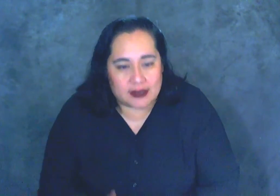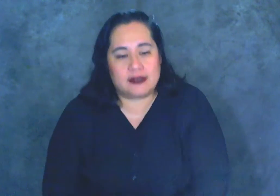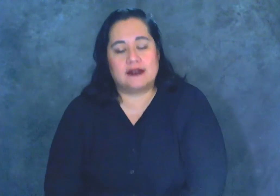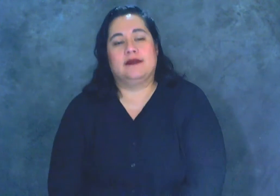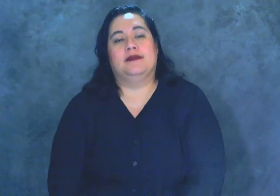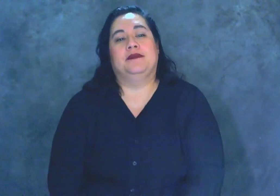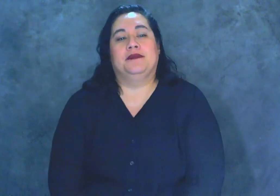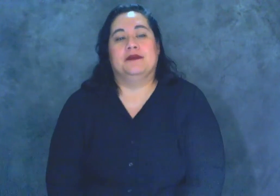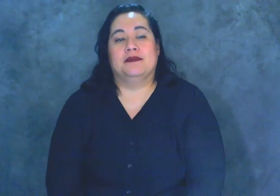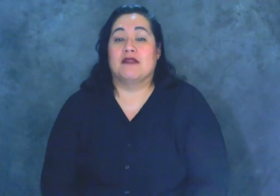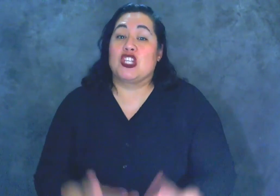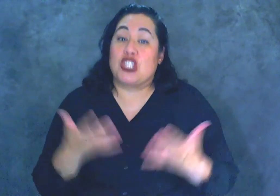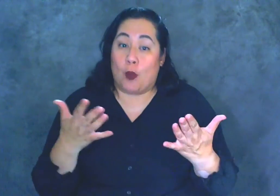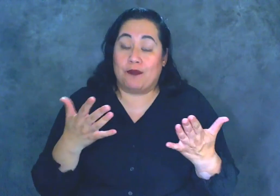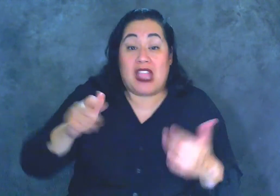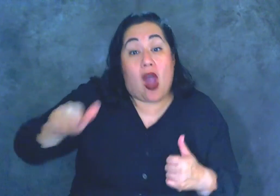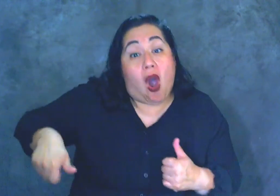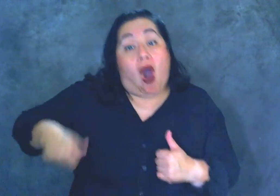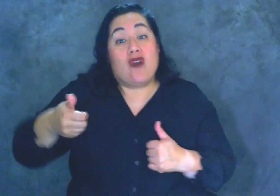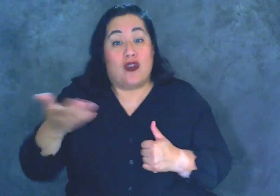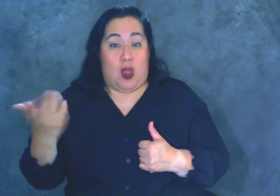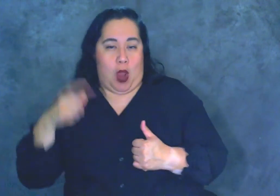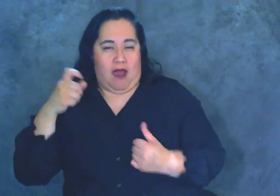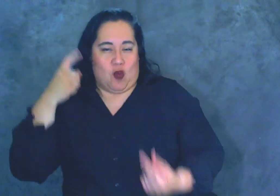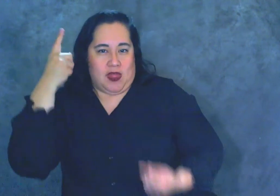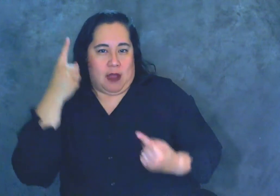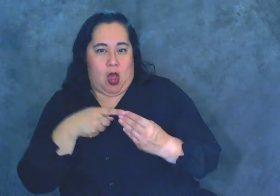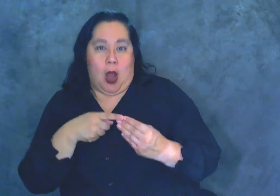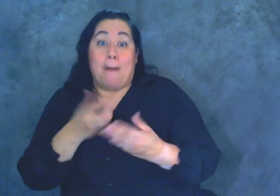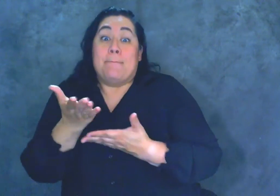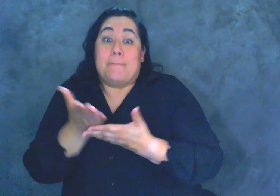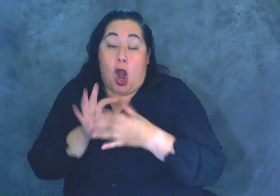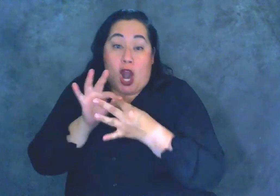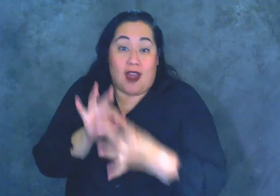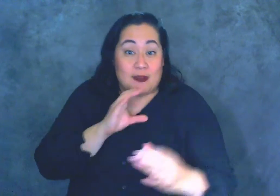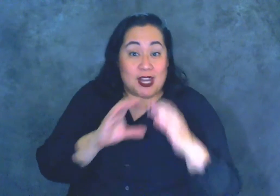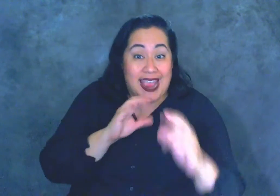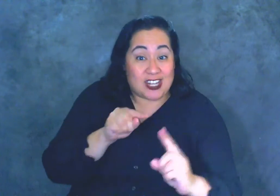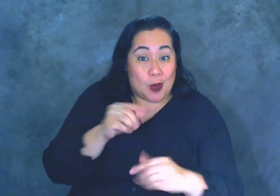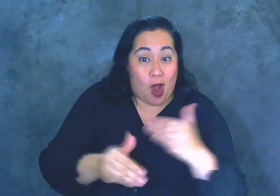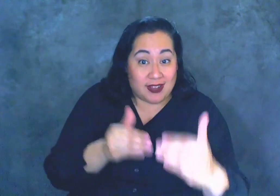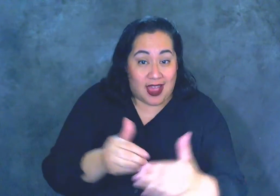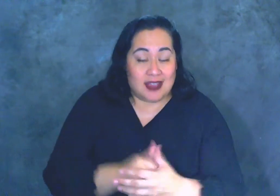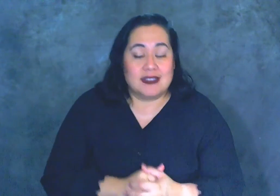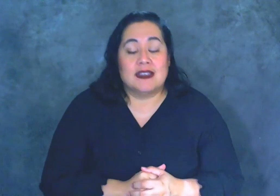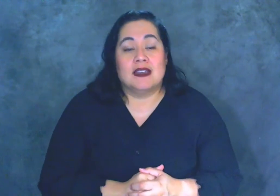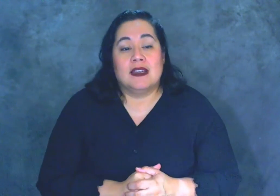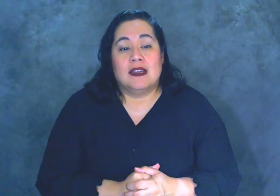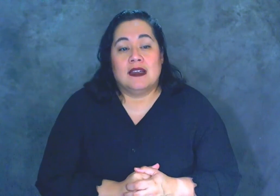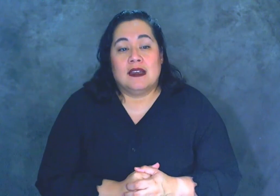And so the other thing that we have to think about that is a part of the communication process is the